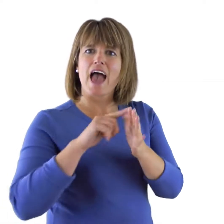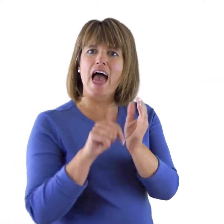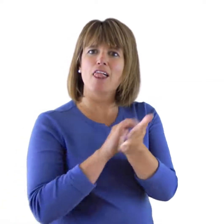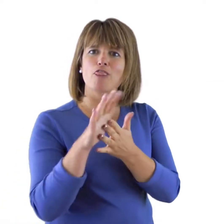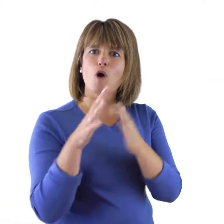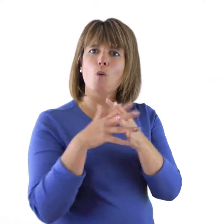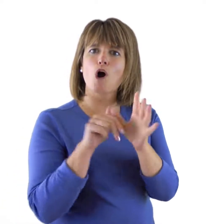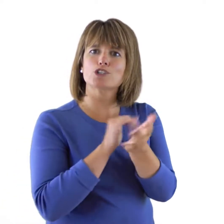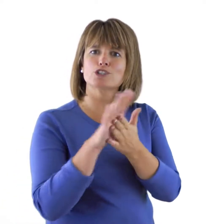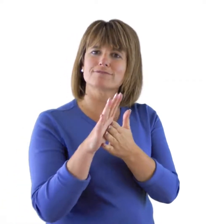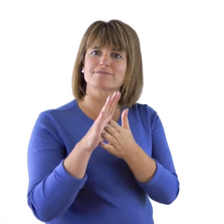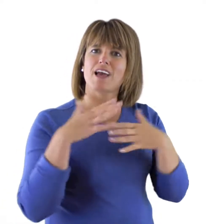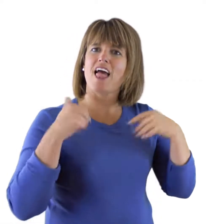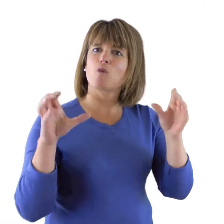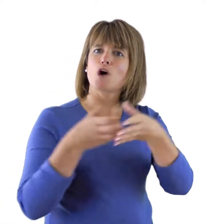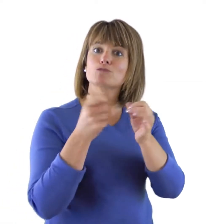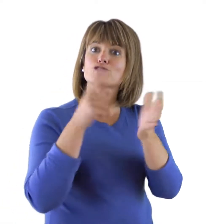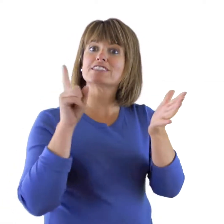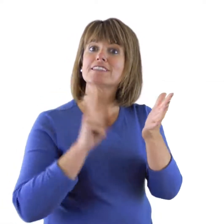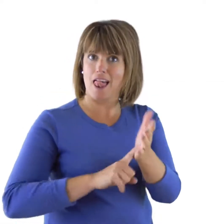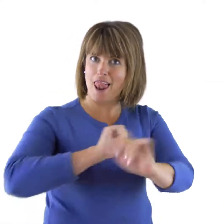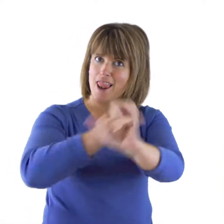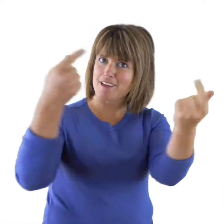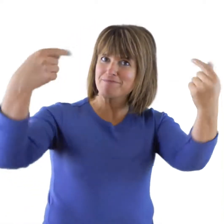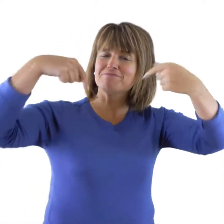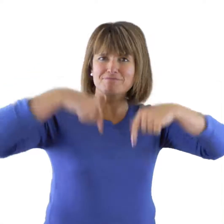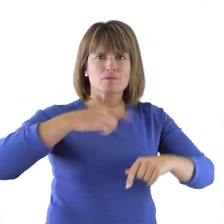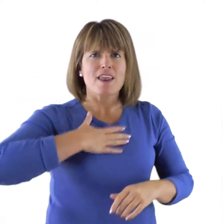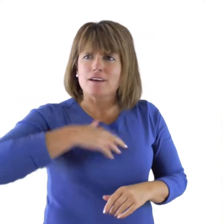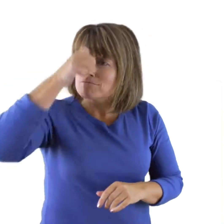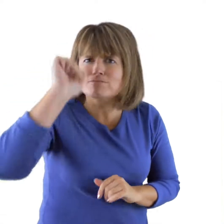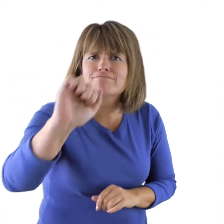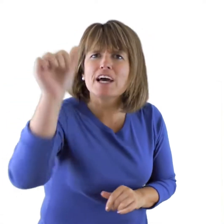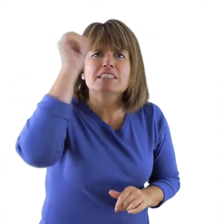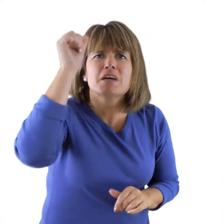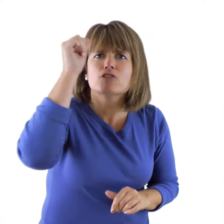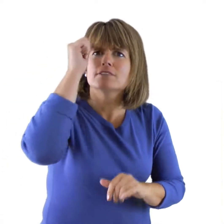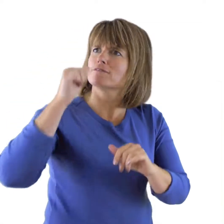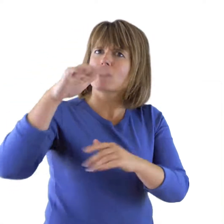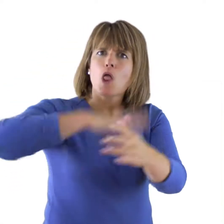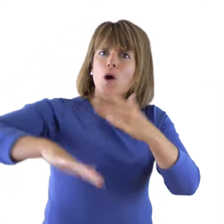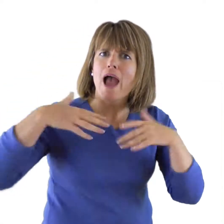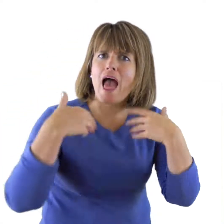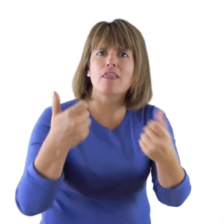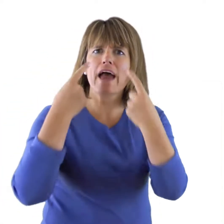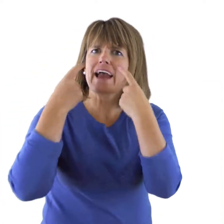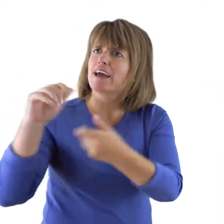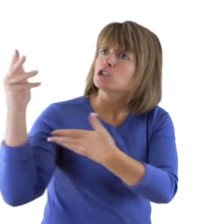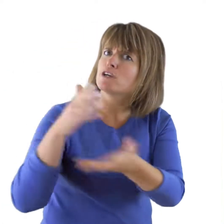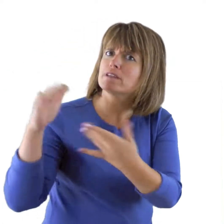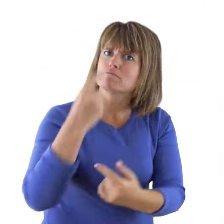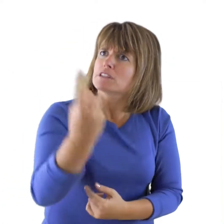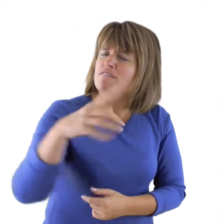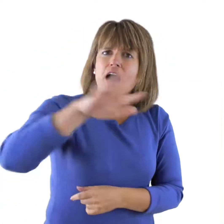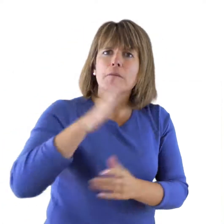Hello and welcome to Healthwatch Bristol. We want to hear about your experiences of the local health and social care services you and your